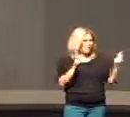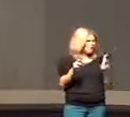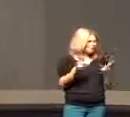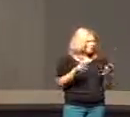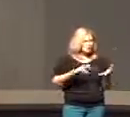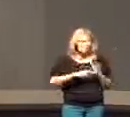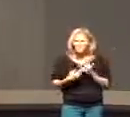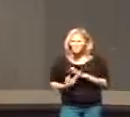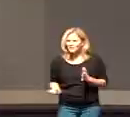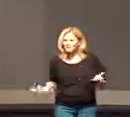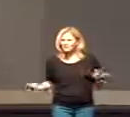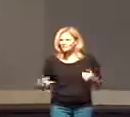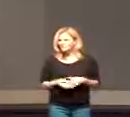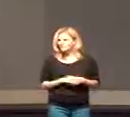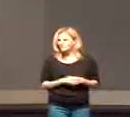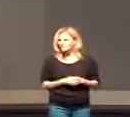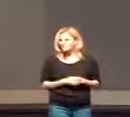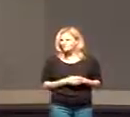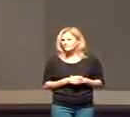talking about?